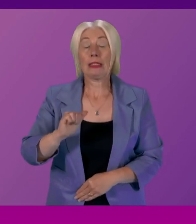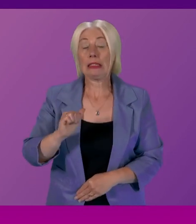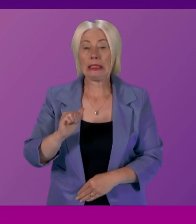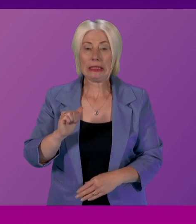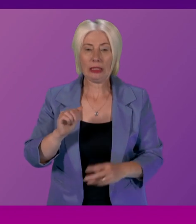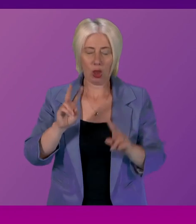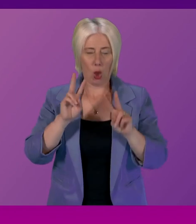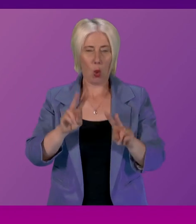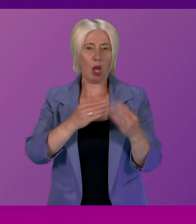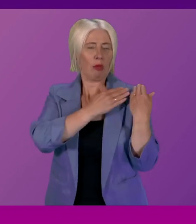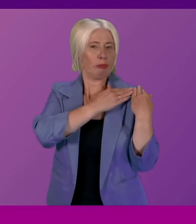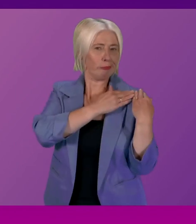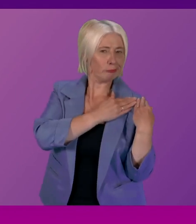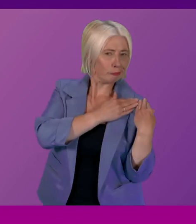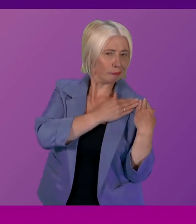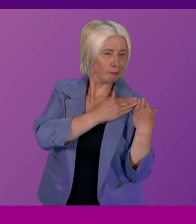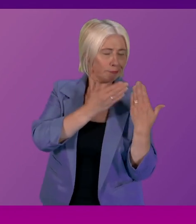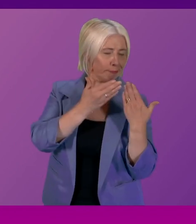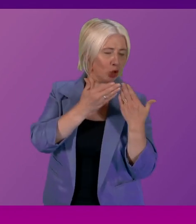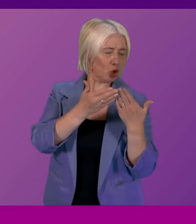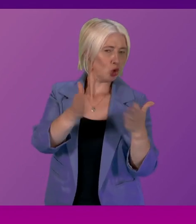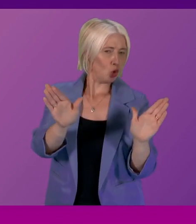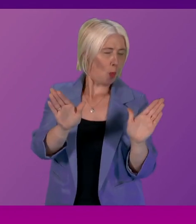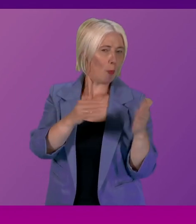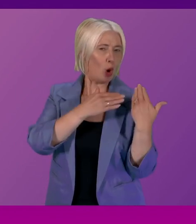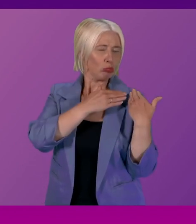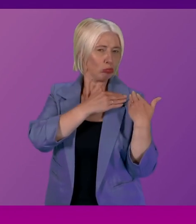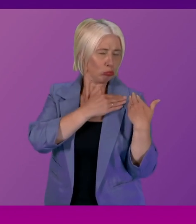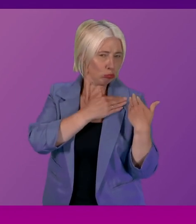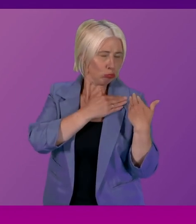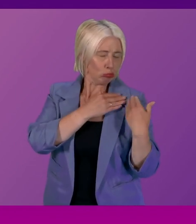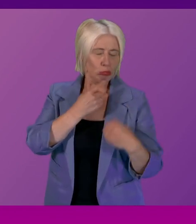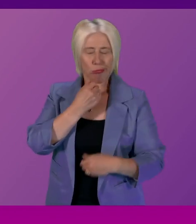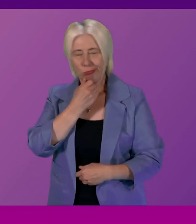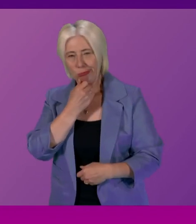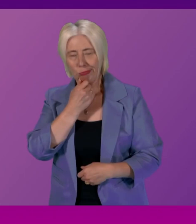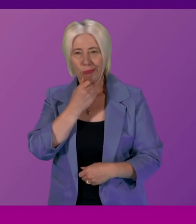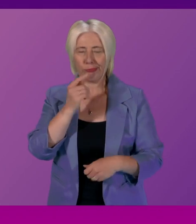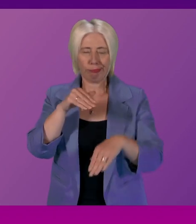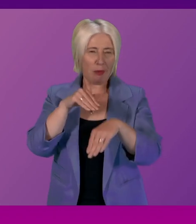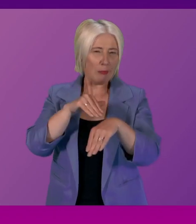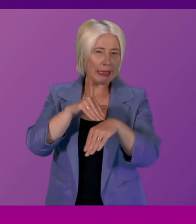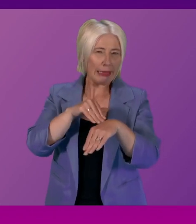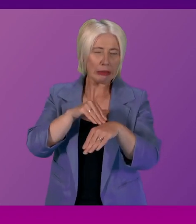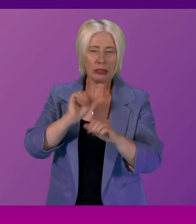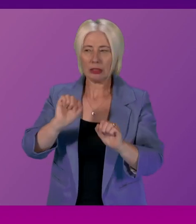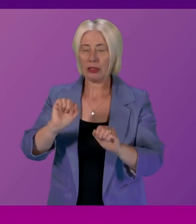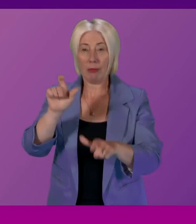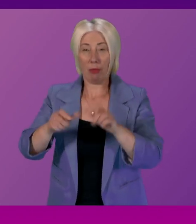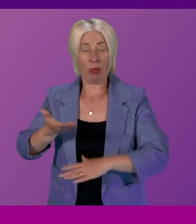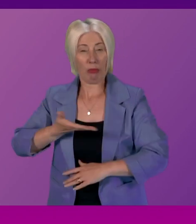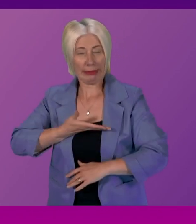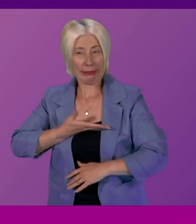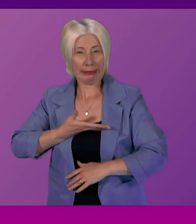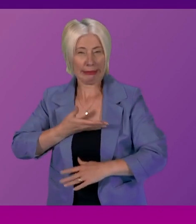at the duties of the scope on duty bearers and the implications and rights holders around